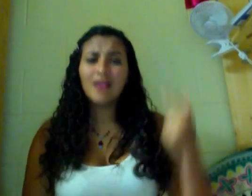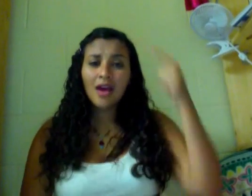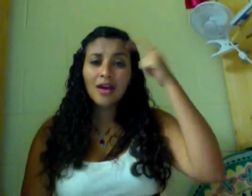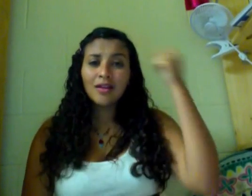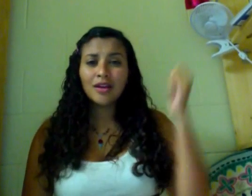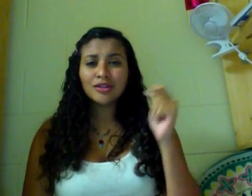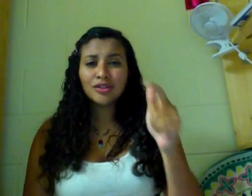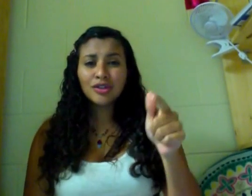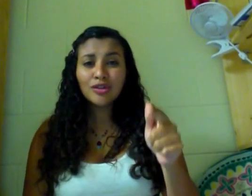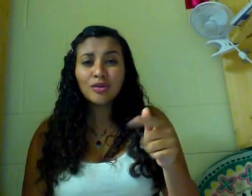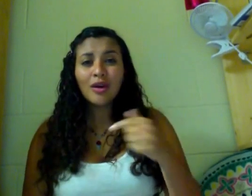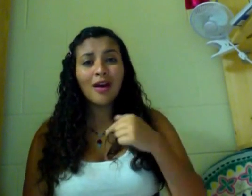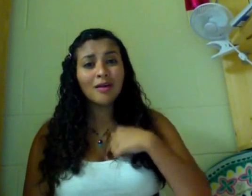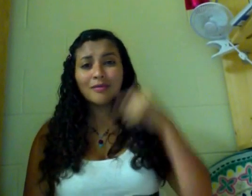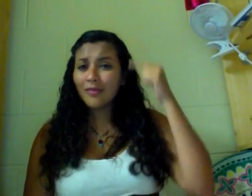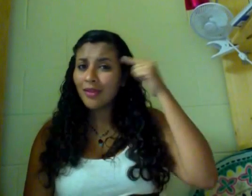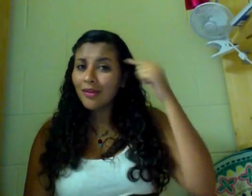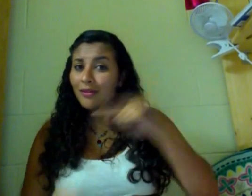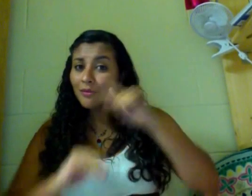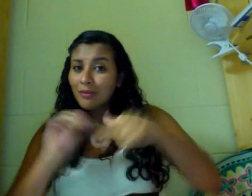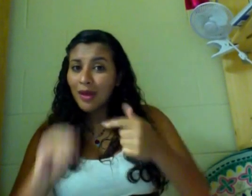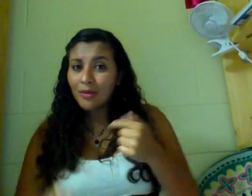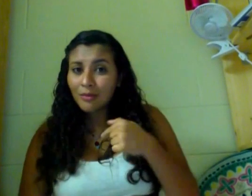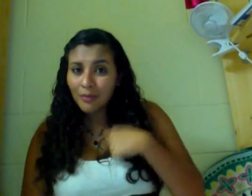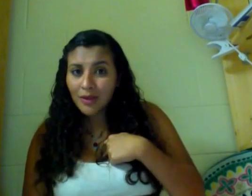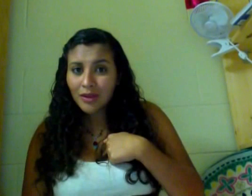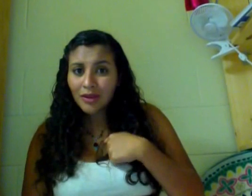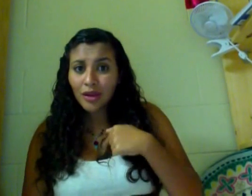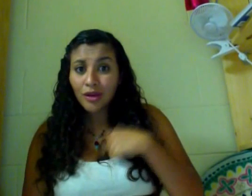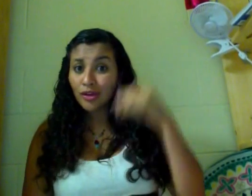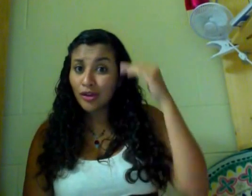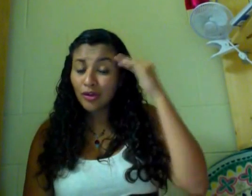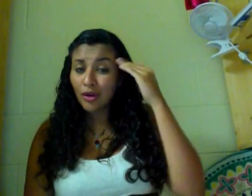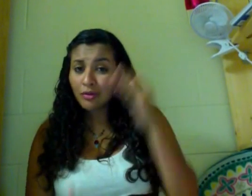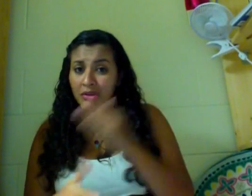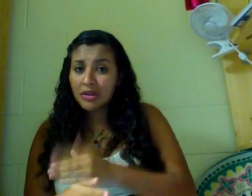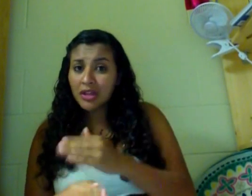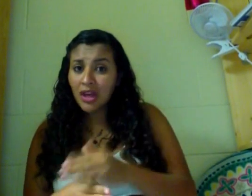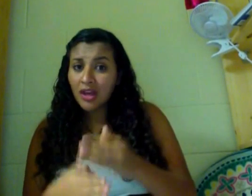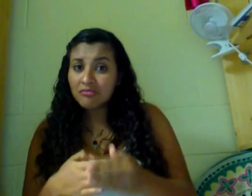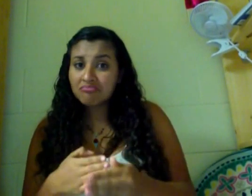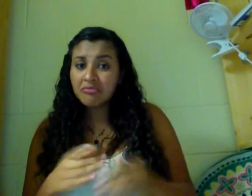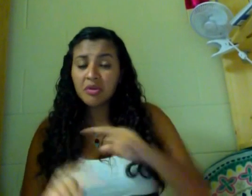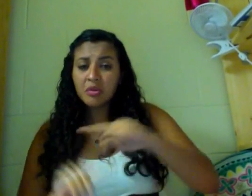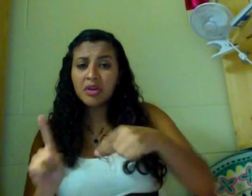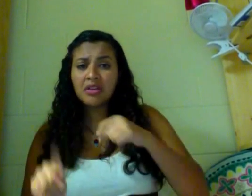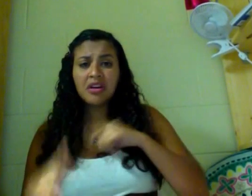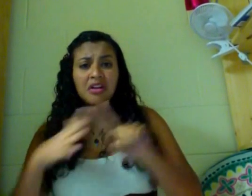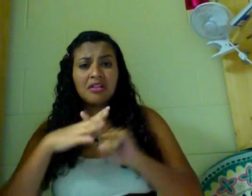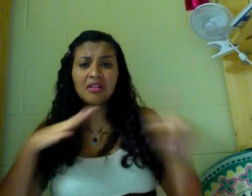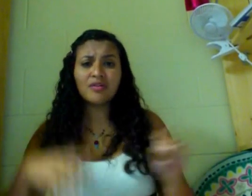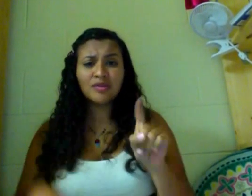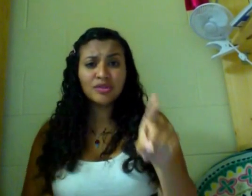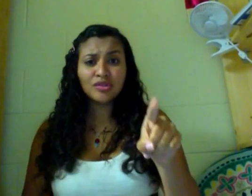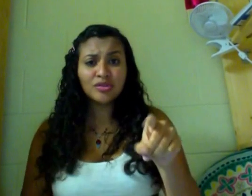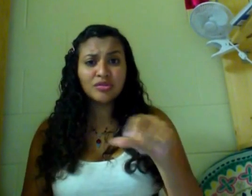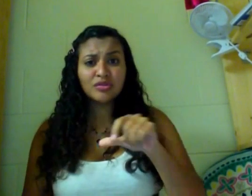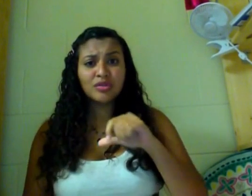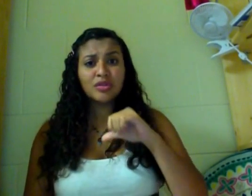Thanks to you I'm finally thinkin' bout me You know in the end You know your left is just a mile